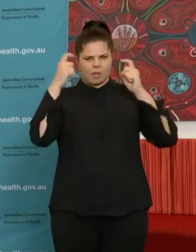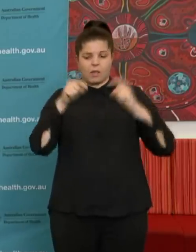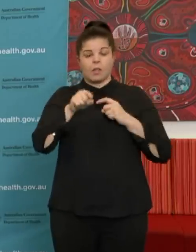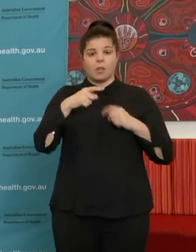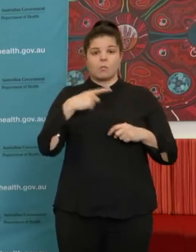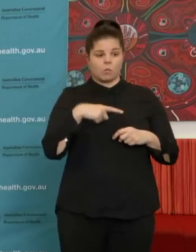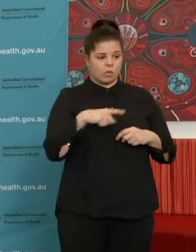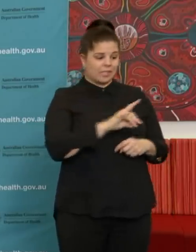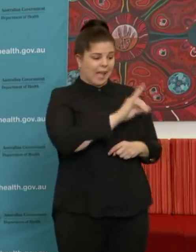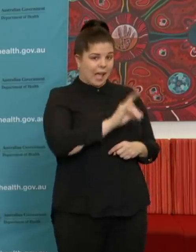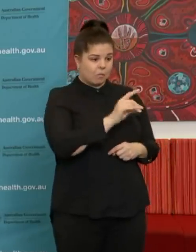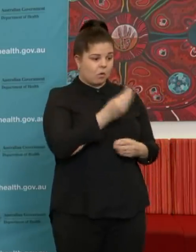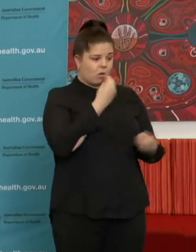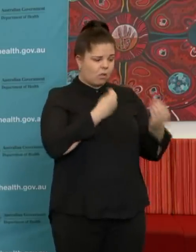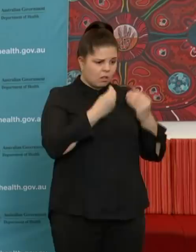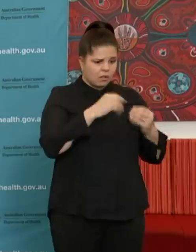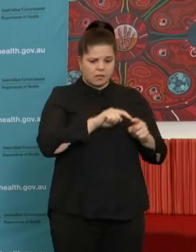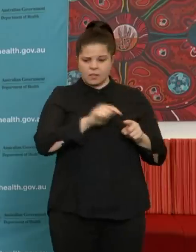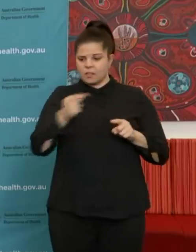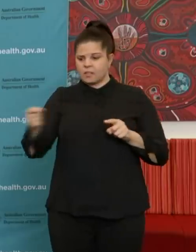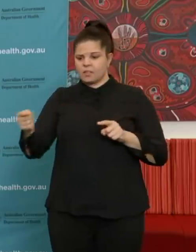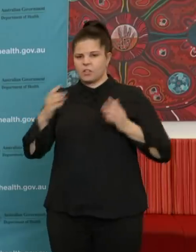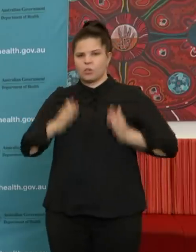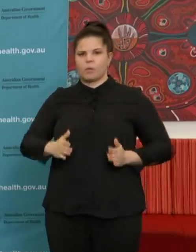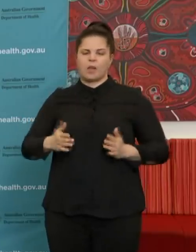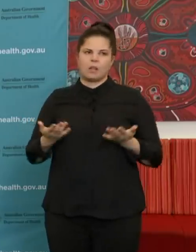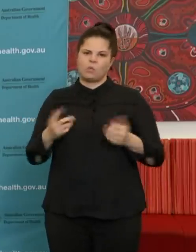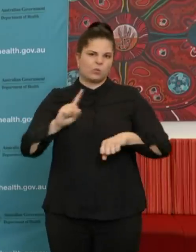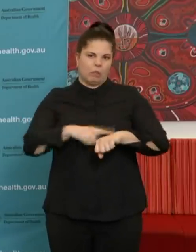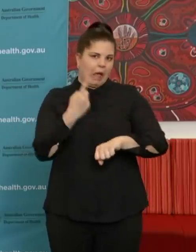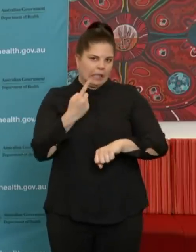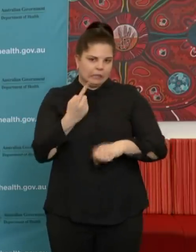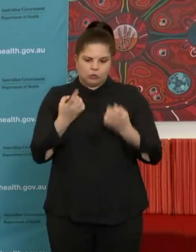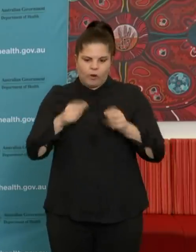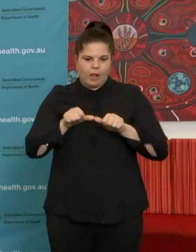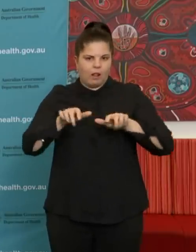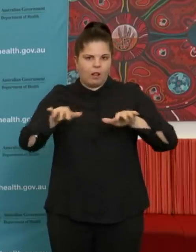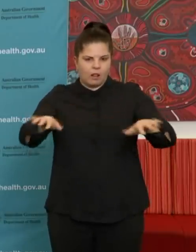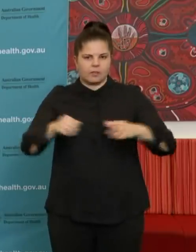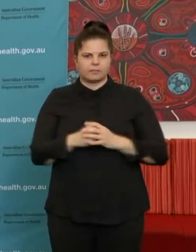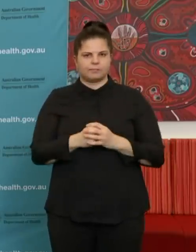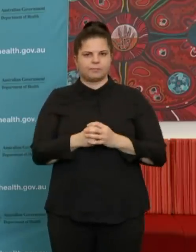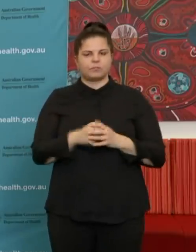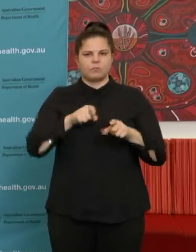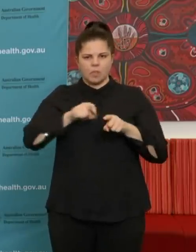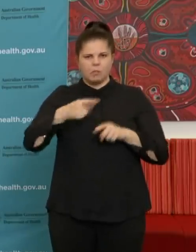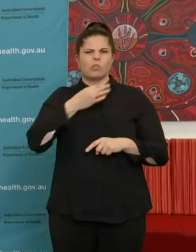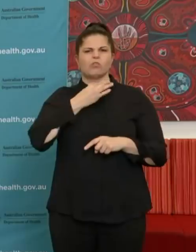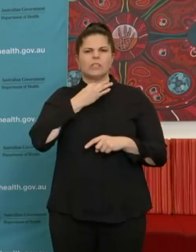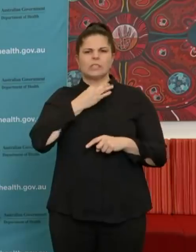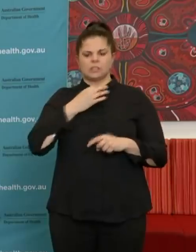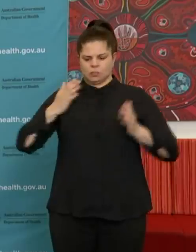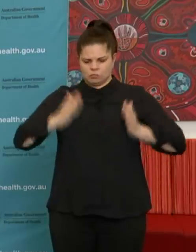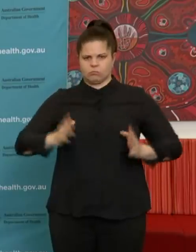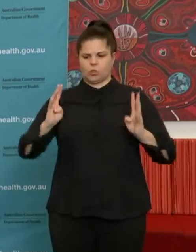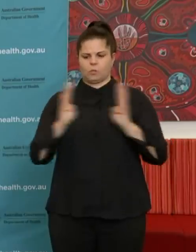other animals to humans has already occurred. And so the major risk really is in large numbers of humans coming together